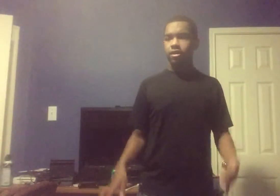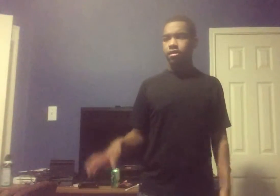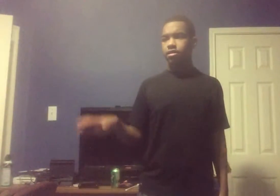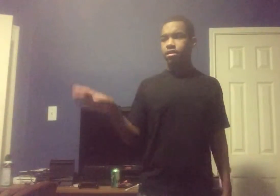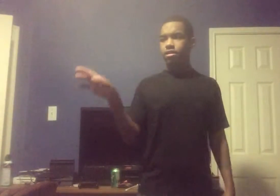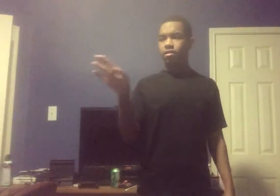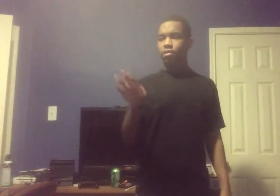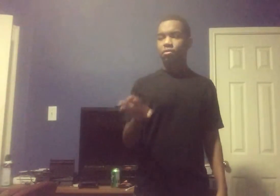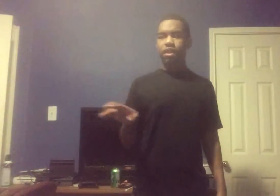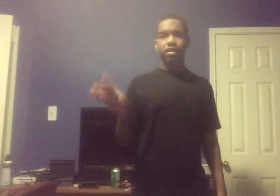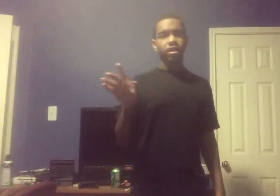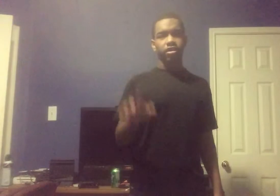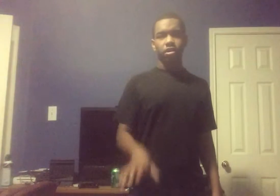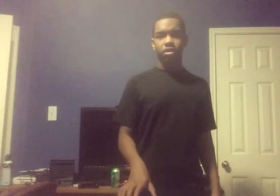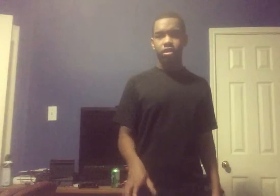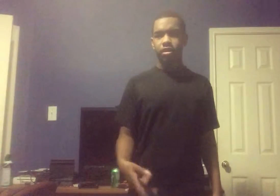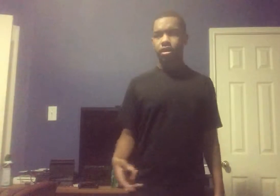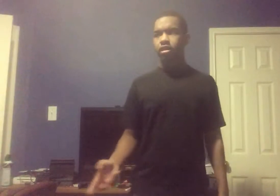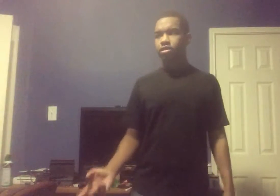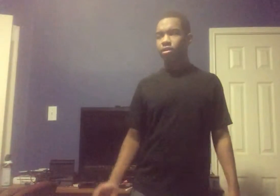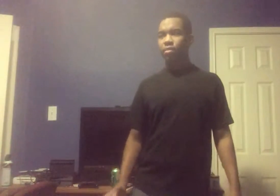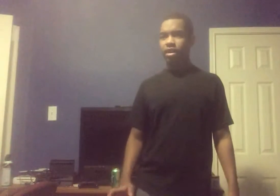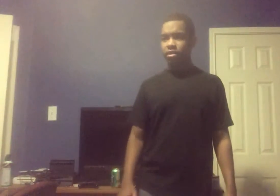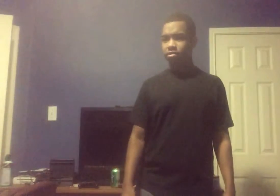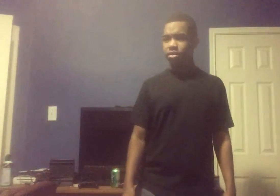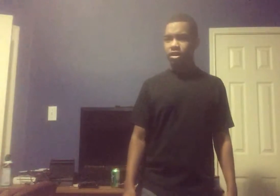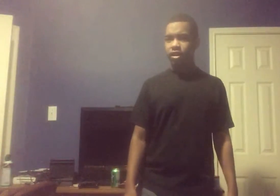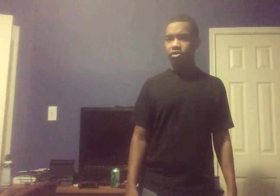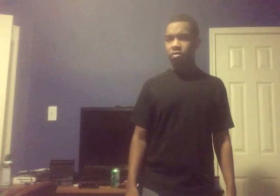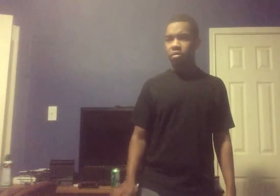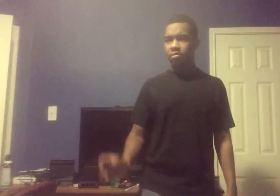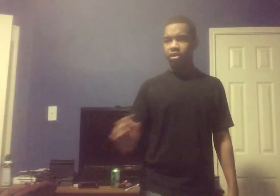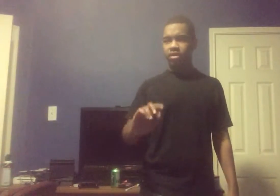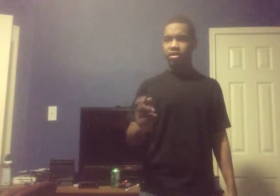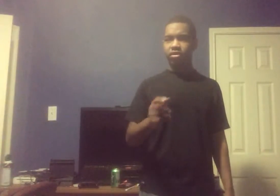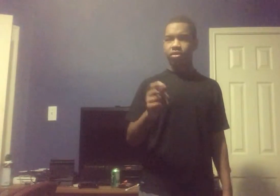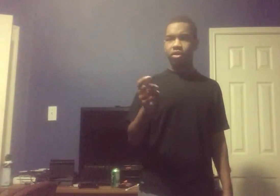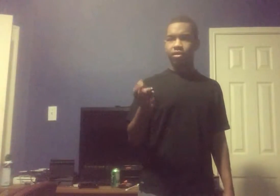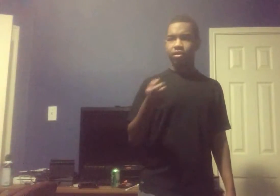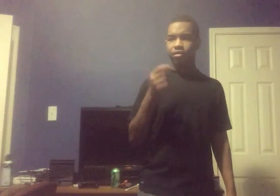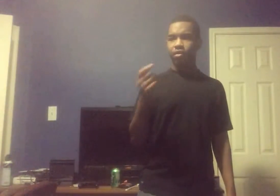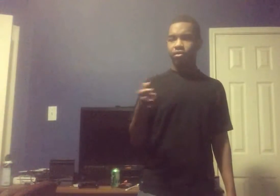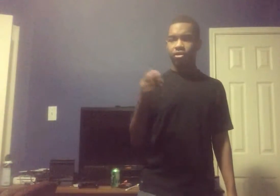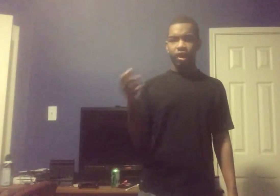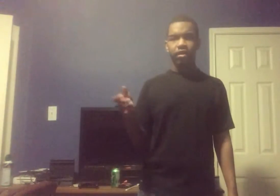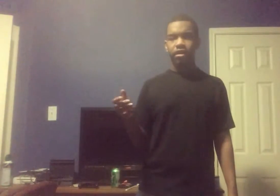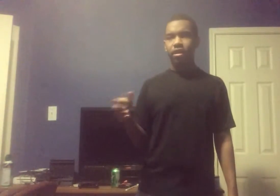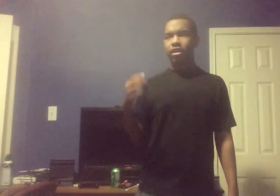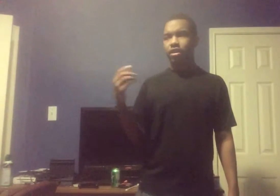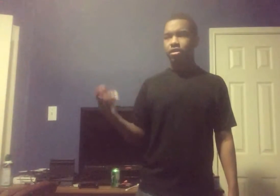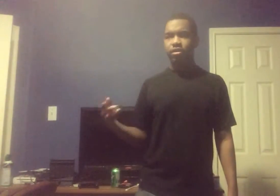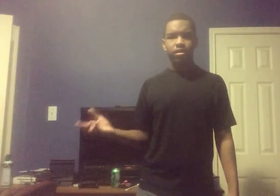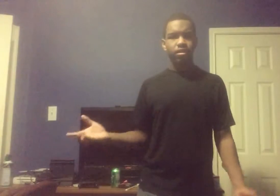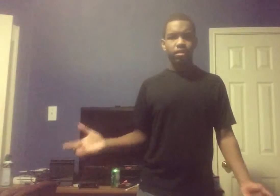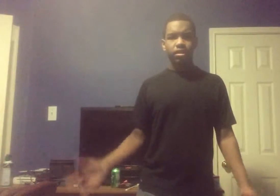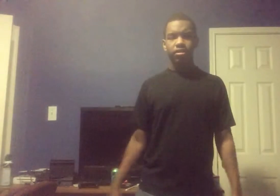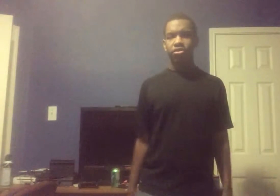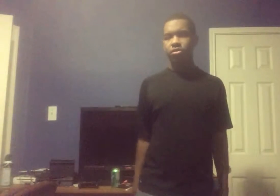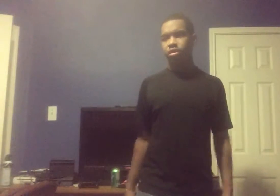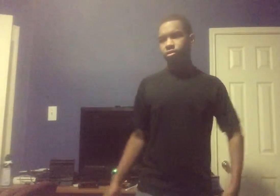system It might get darker So it might start getting creepy But it's still Lit To See through So